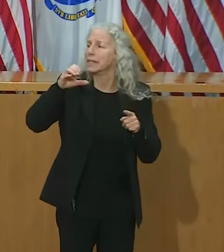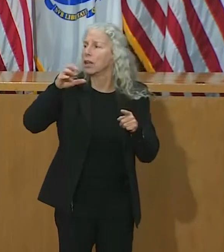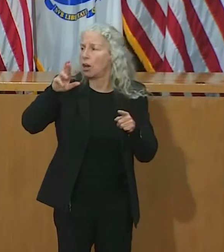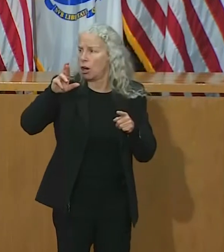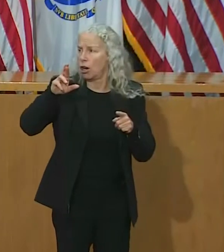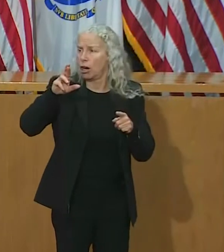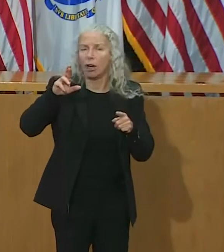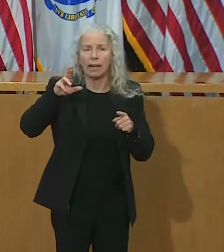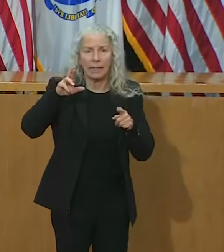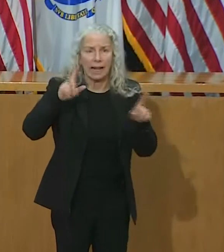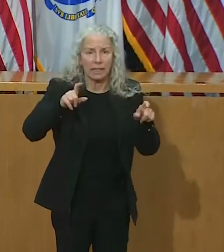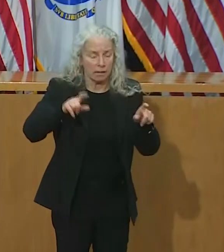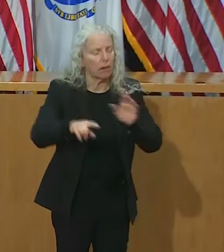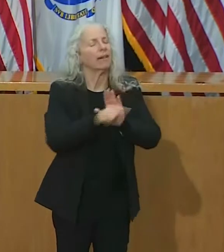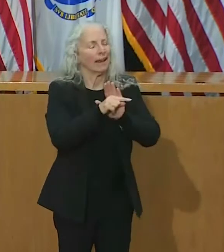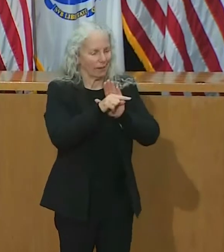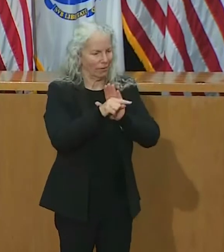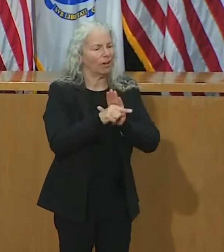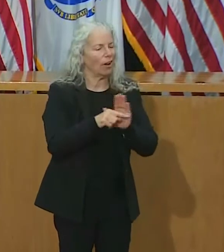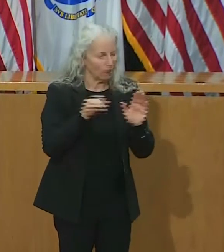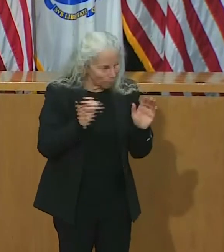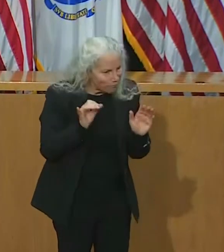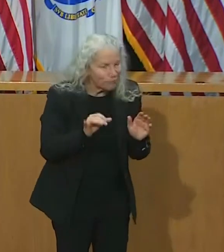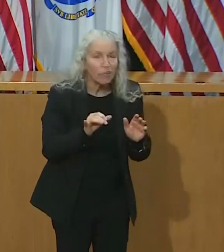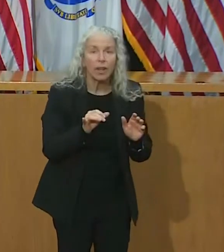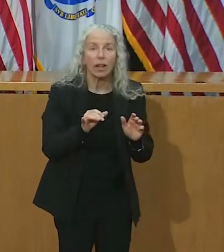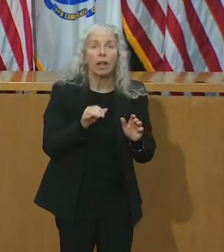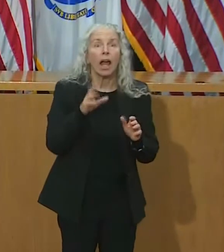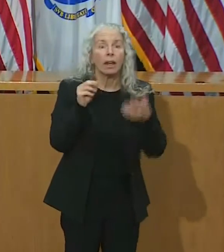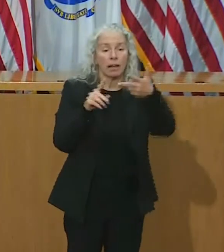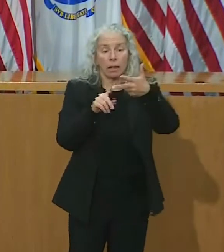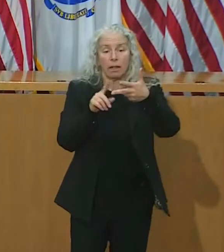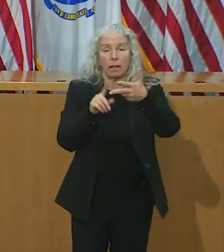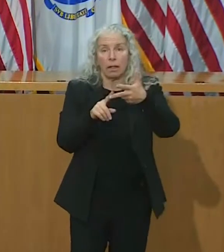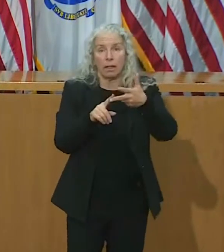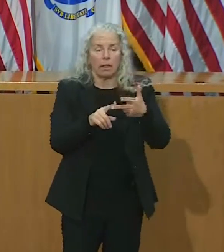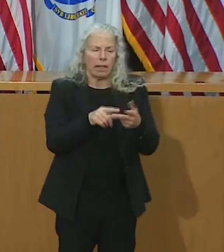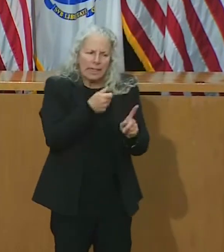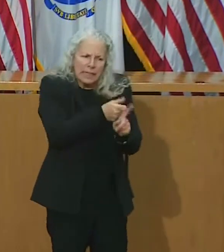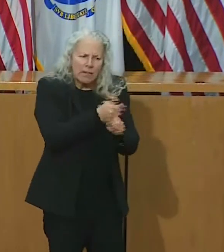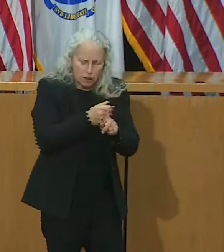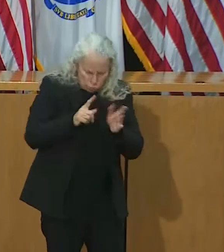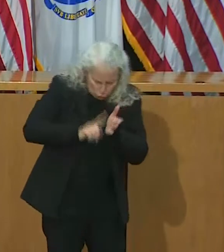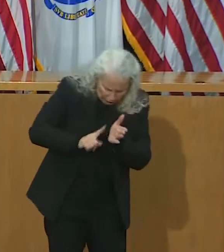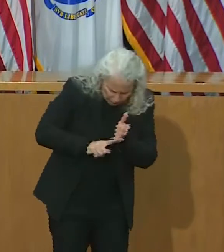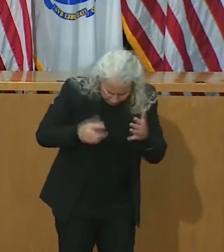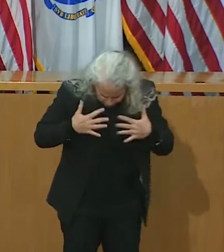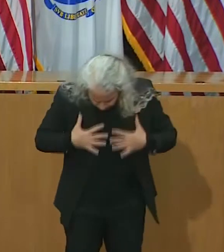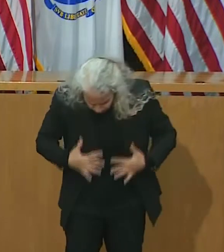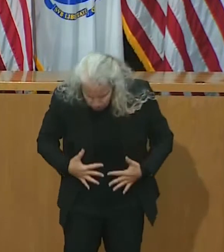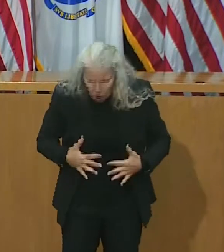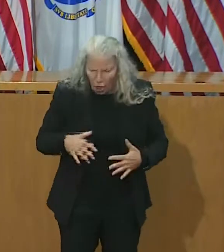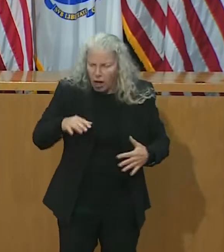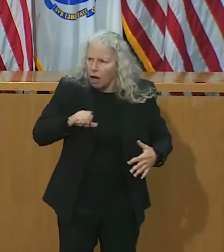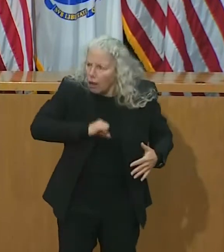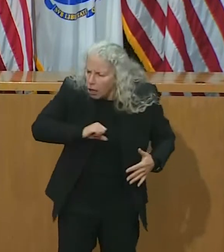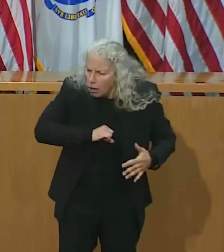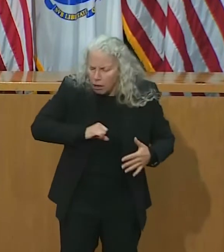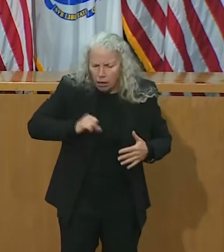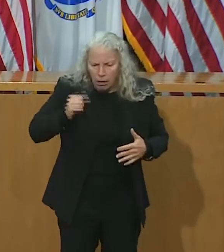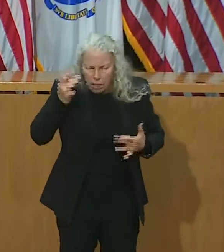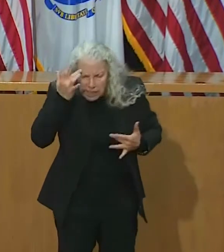and receive a negative test result. And thirdly, they must continue to monitor themselves for symptoms for the full 14 days.